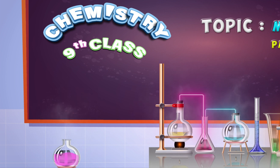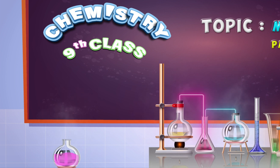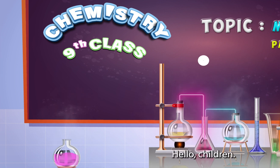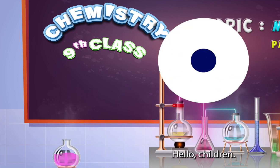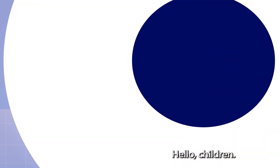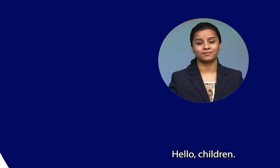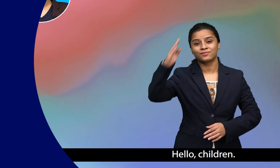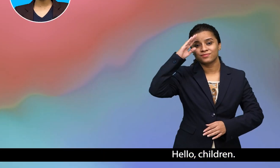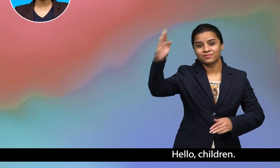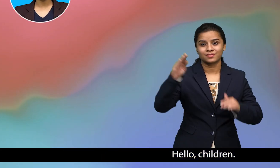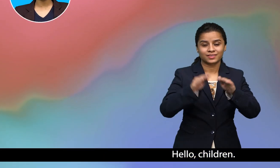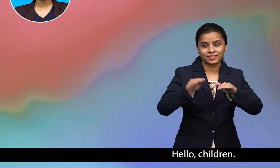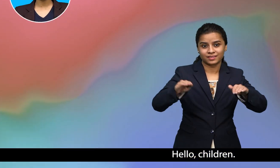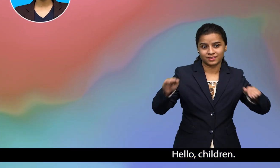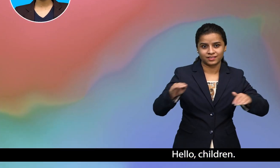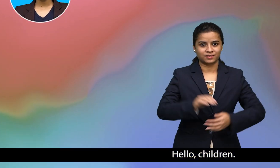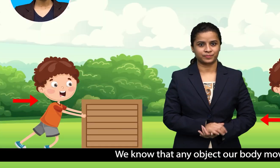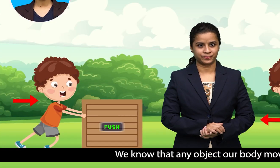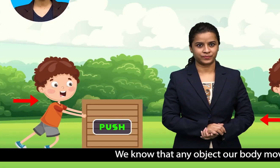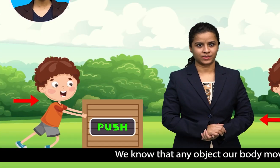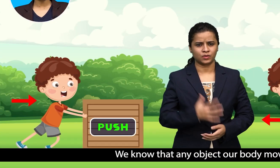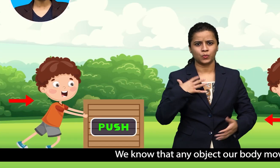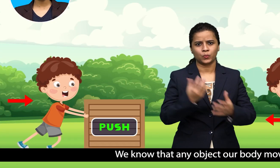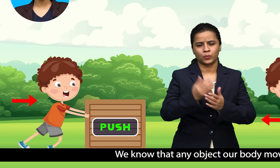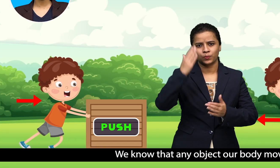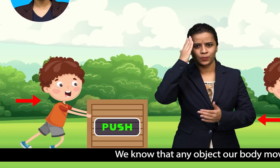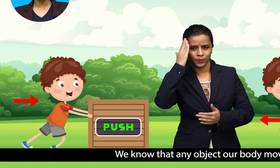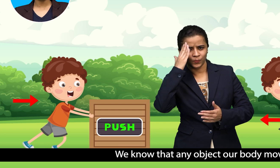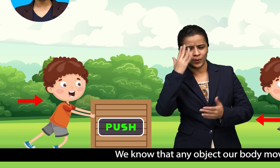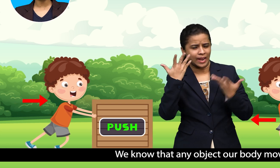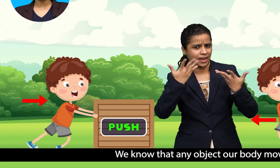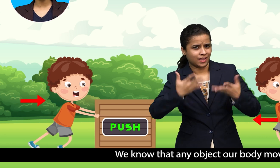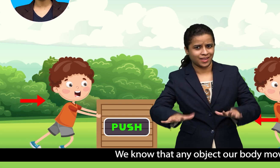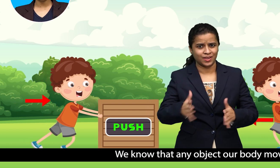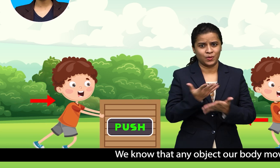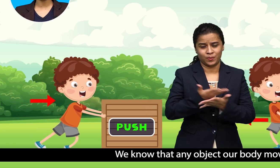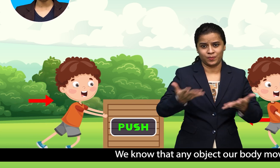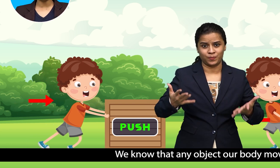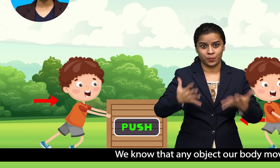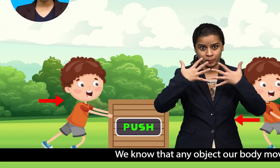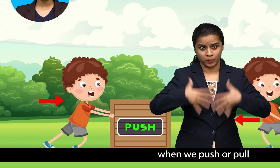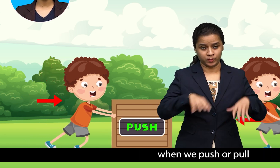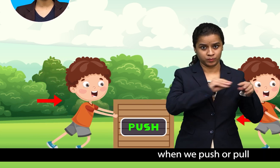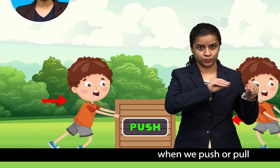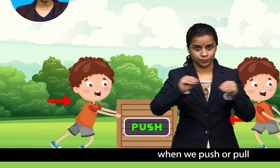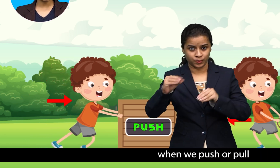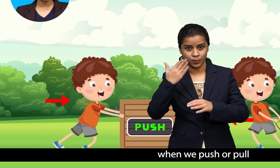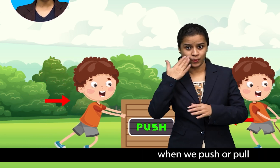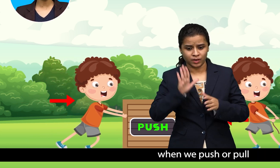hello children we know that any object or body moves when we push or